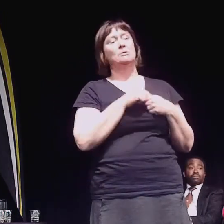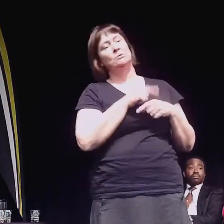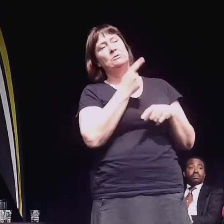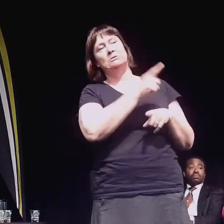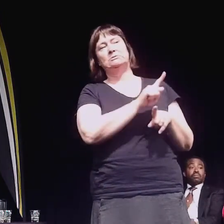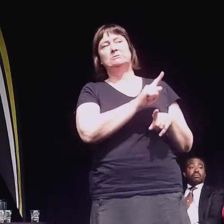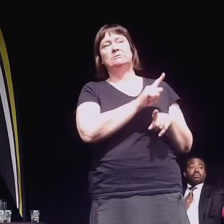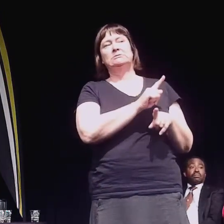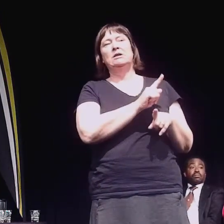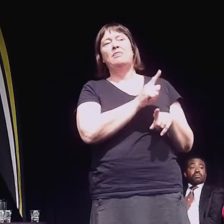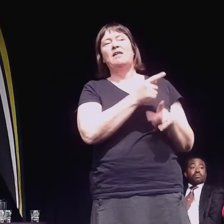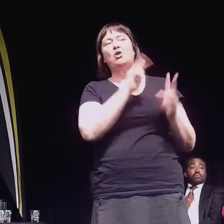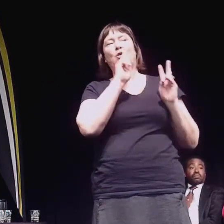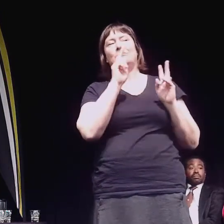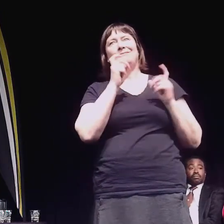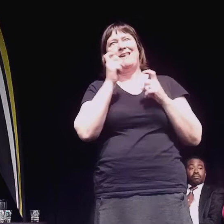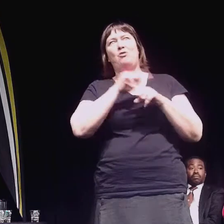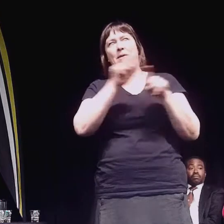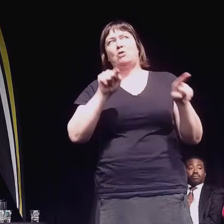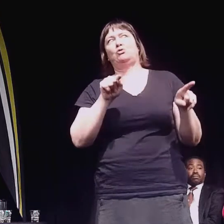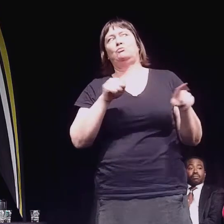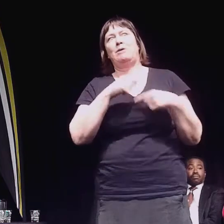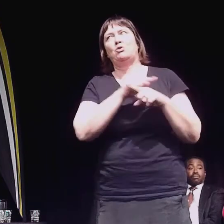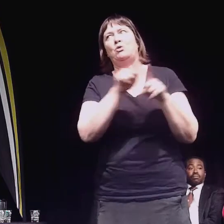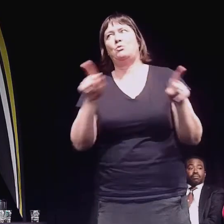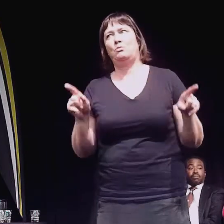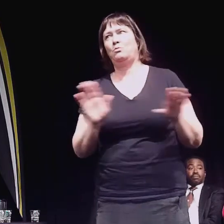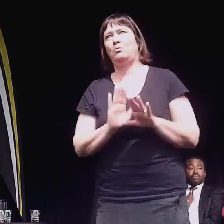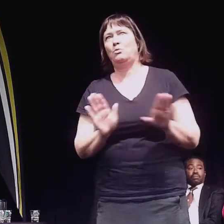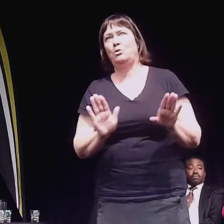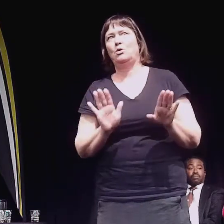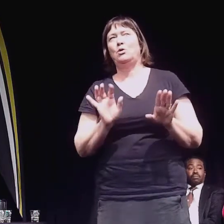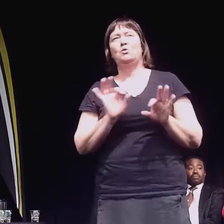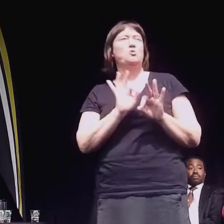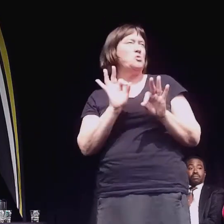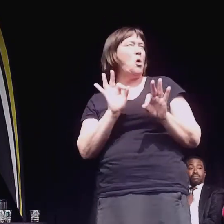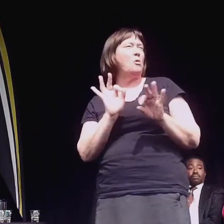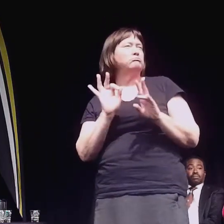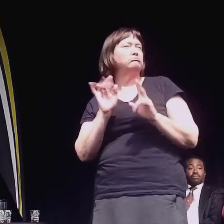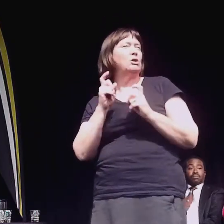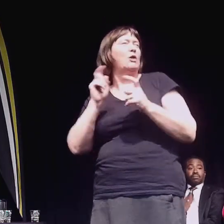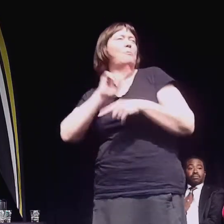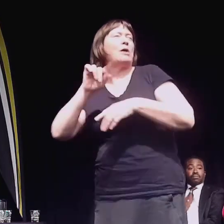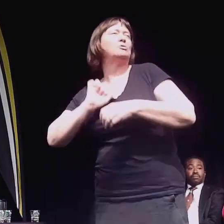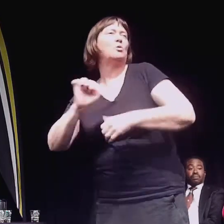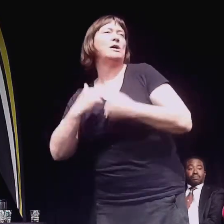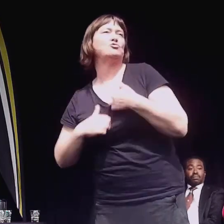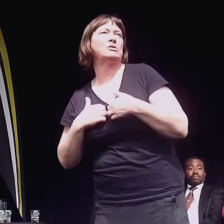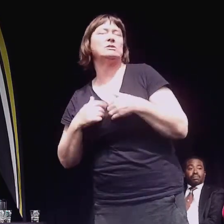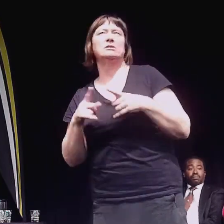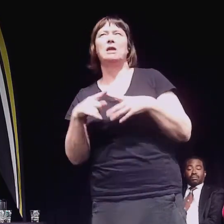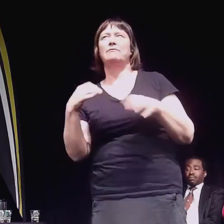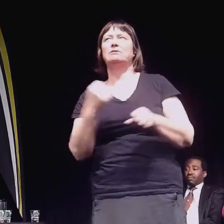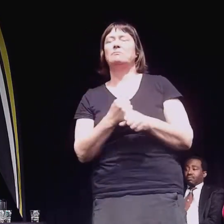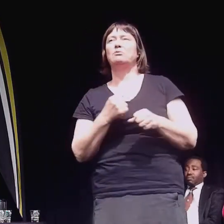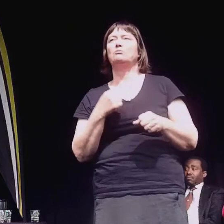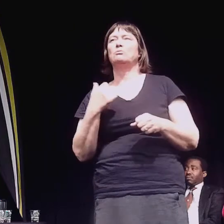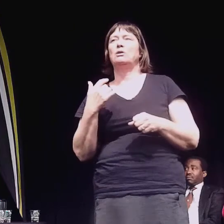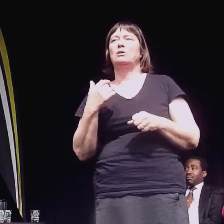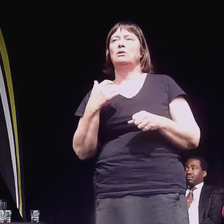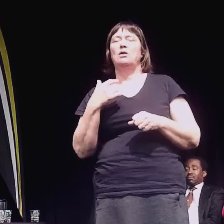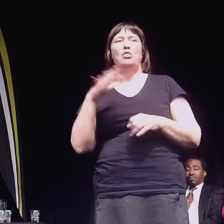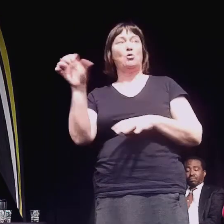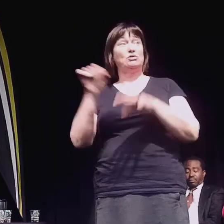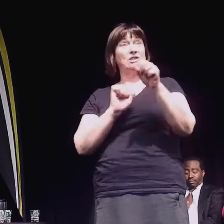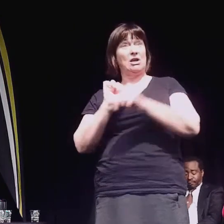are not in your interests. So, and in general, they're not in your interests. like when they take off you